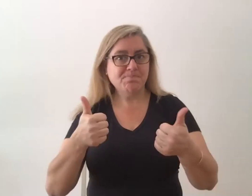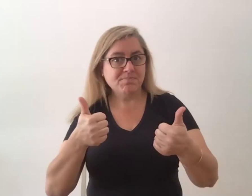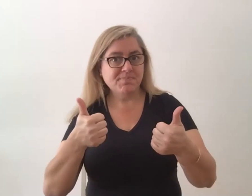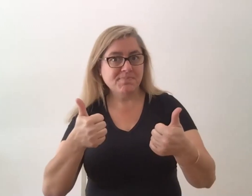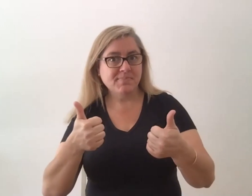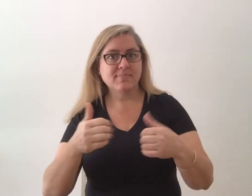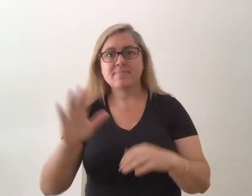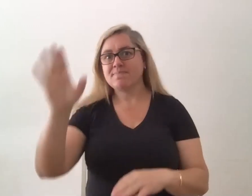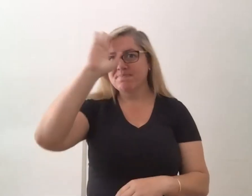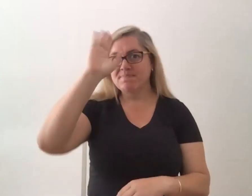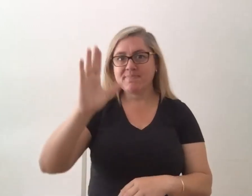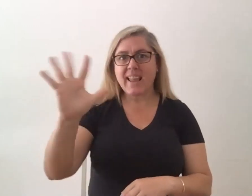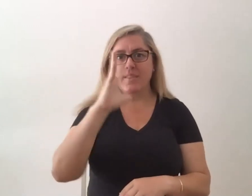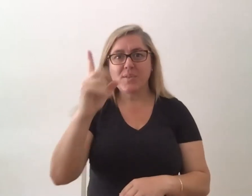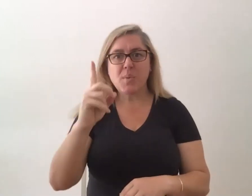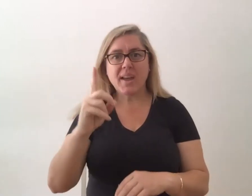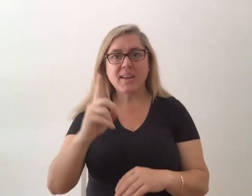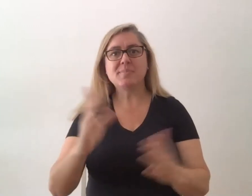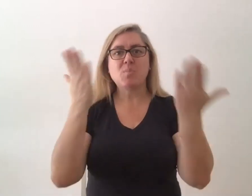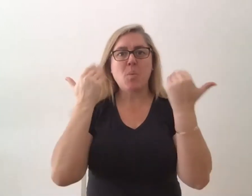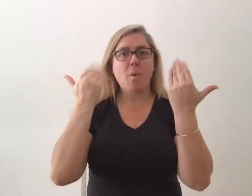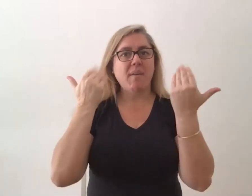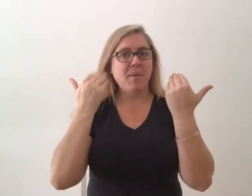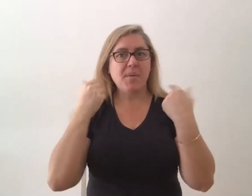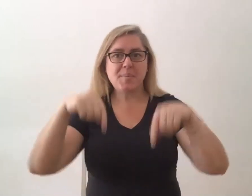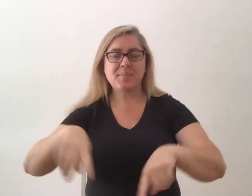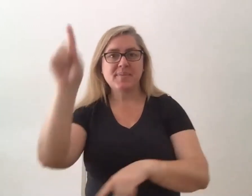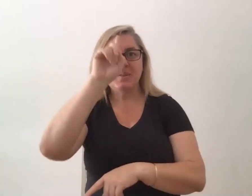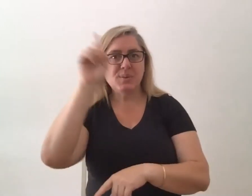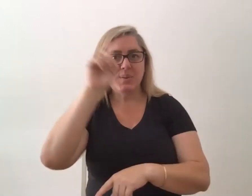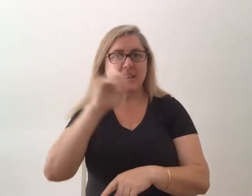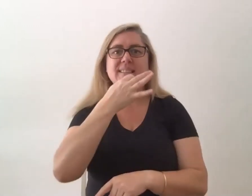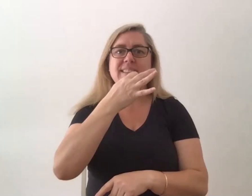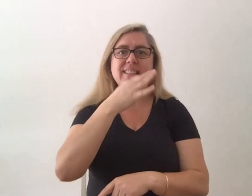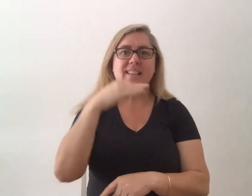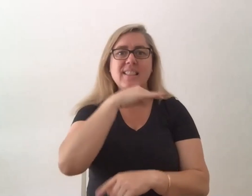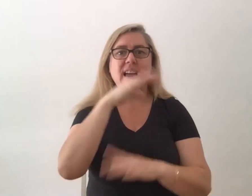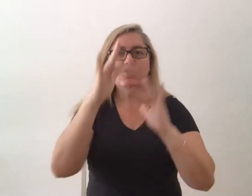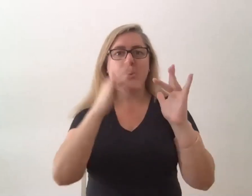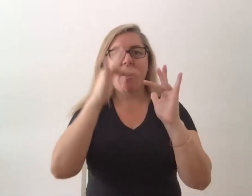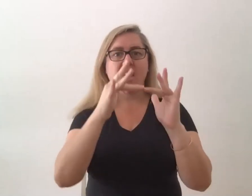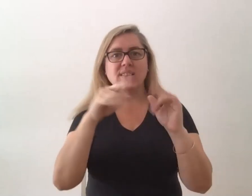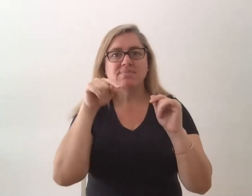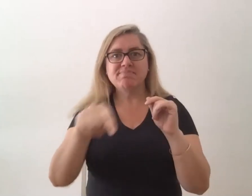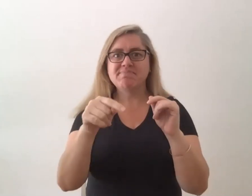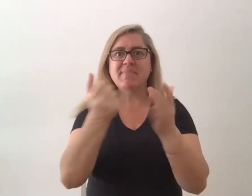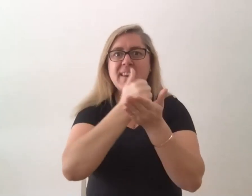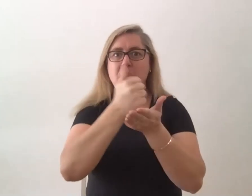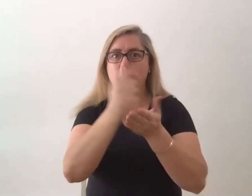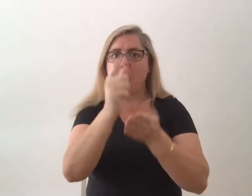Hi everyone and welcome to today's A Little Lunch Online number 43 which is my lucky